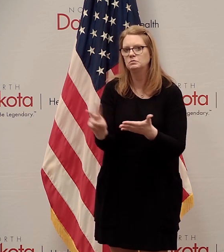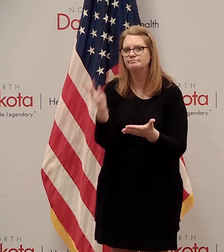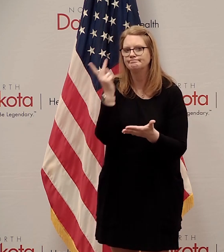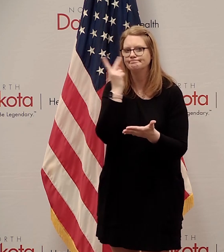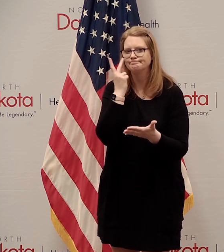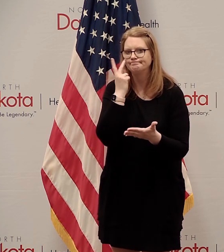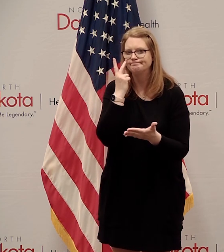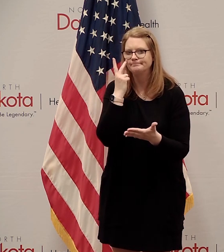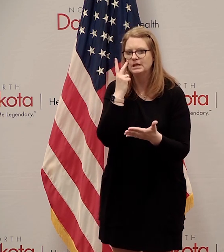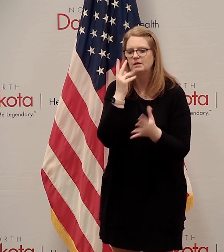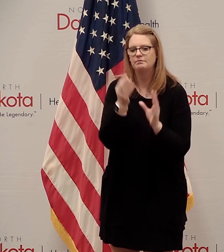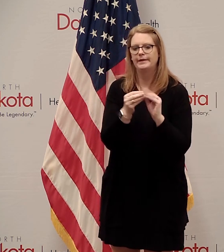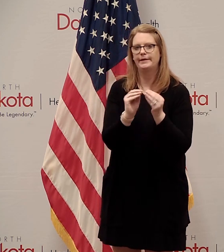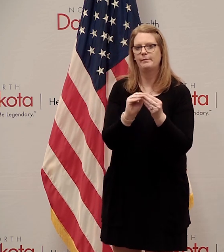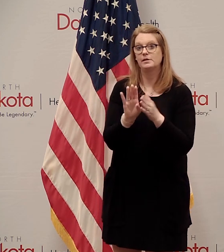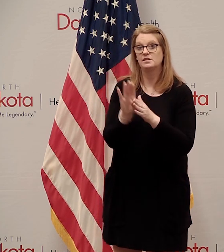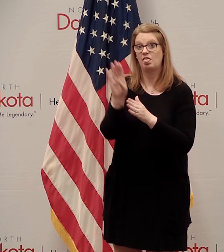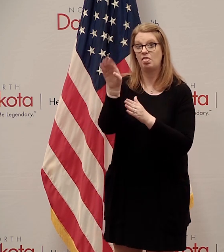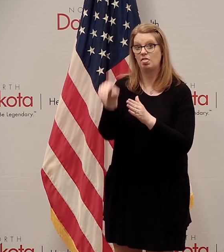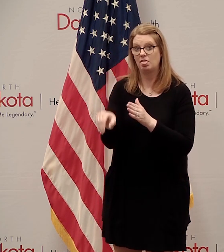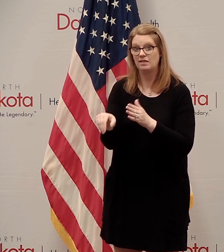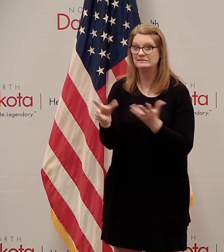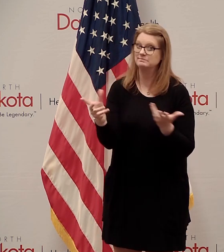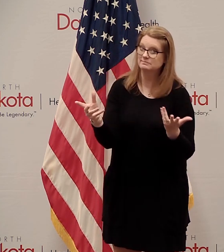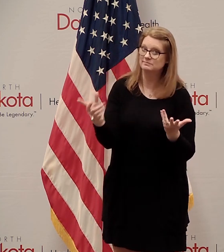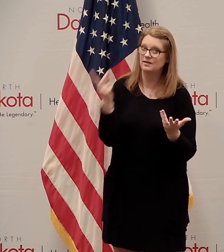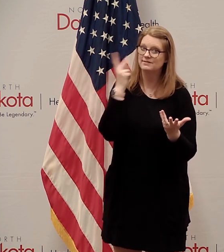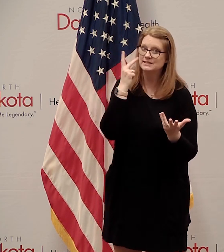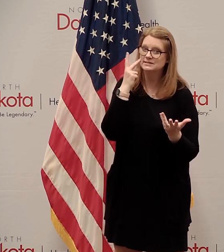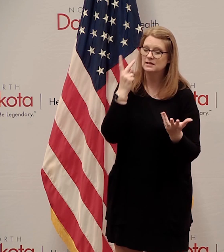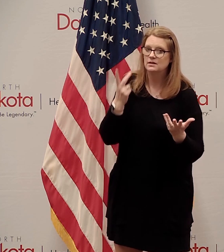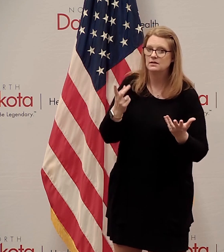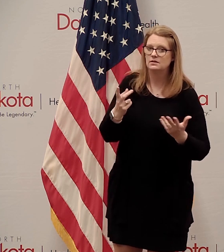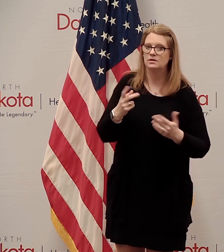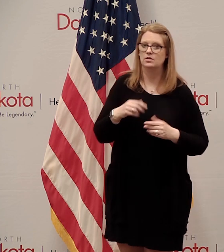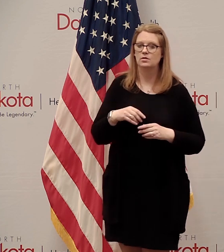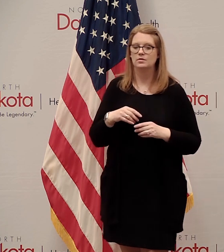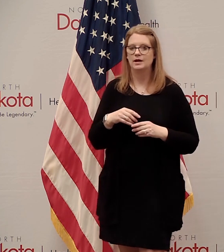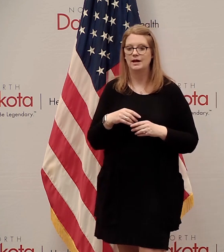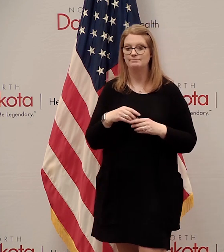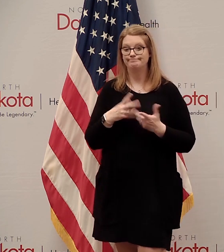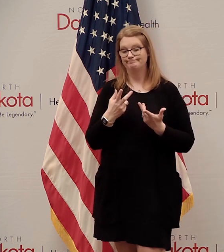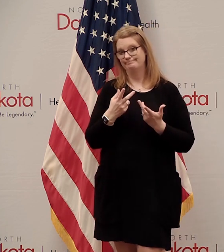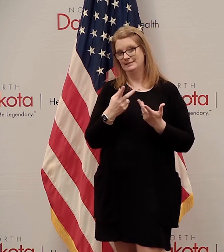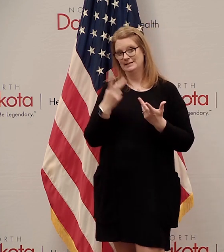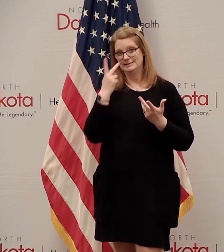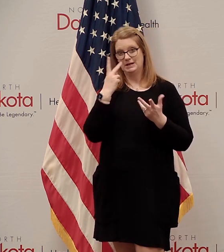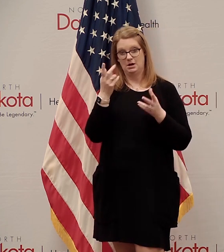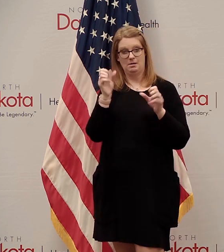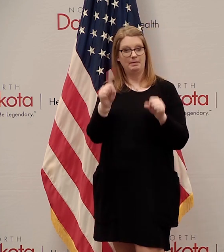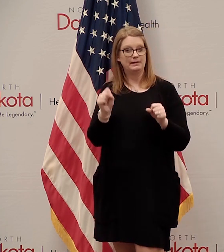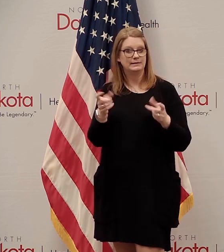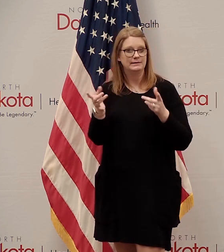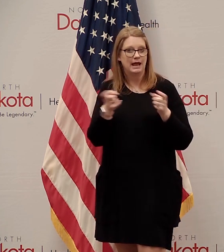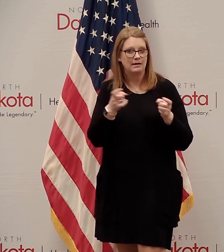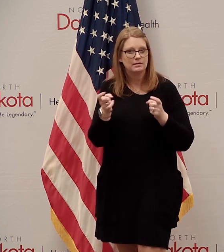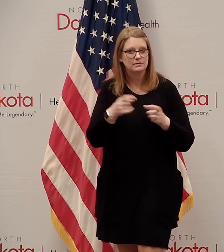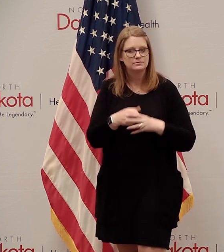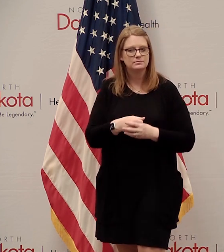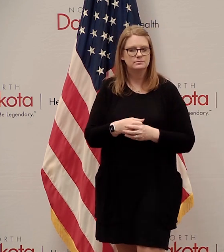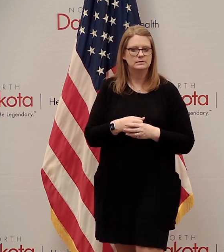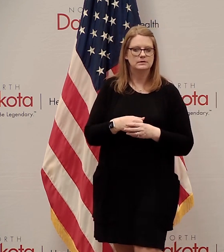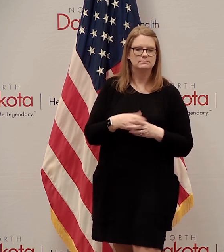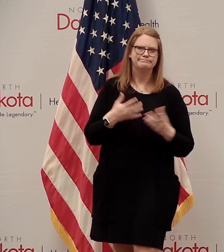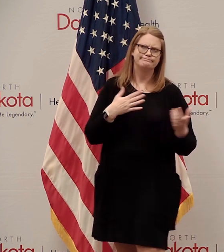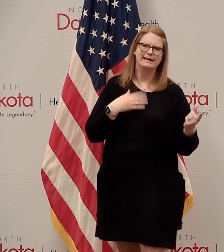increase in the numbers or not, and then seeing whether our commensurate capacity to deal with it is going up. So I would, I guess I would, if I guess I am setting a little